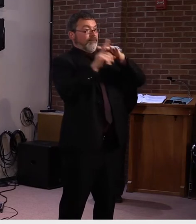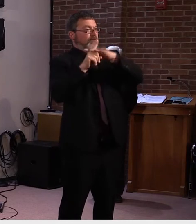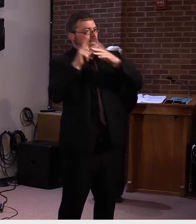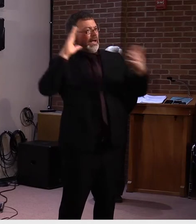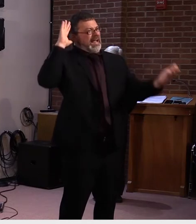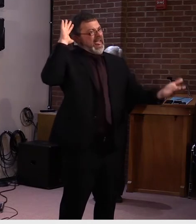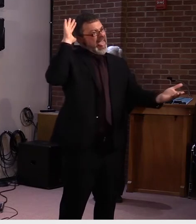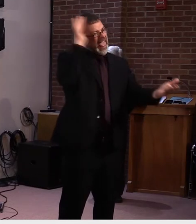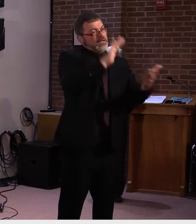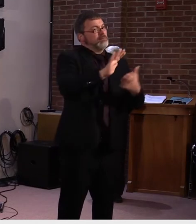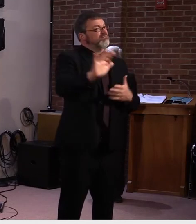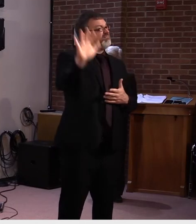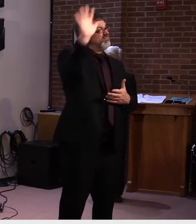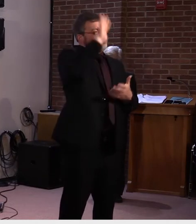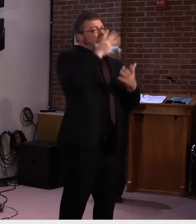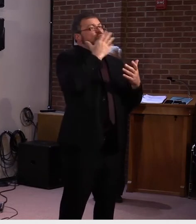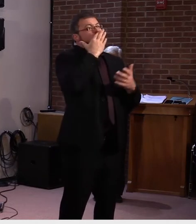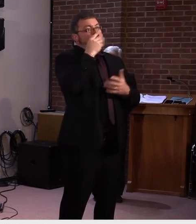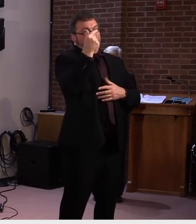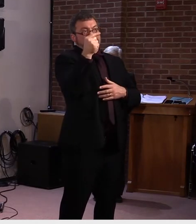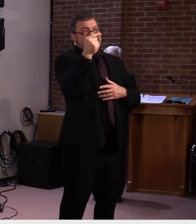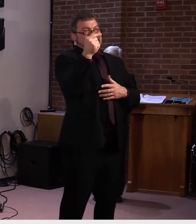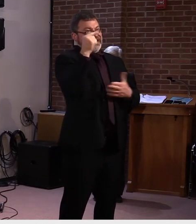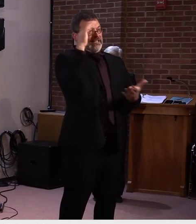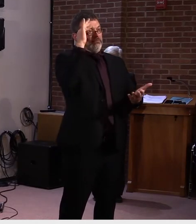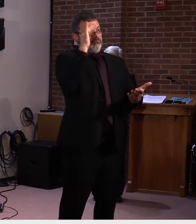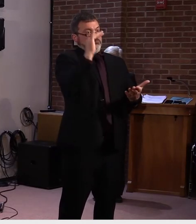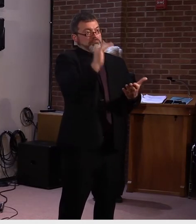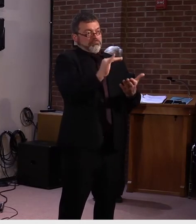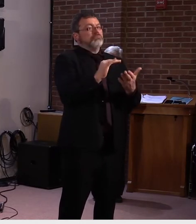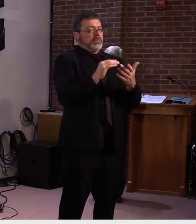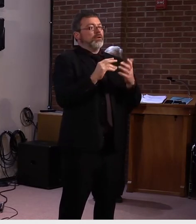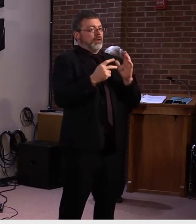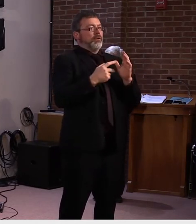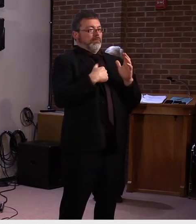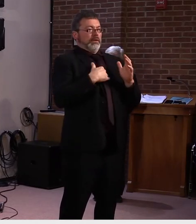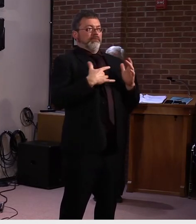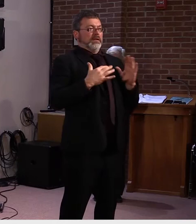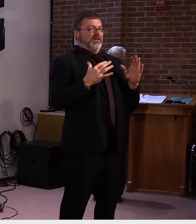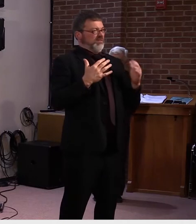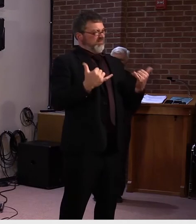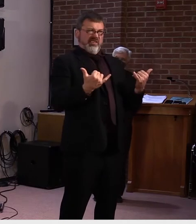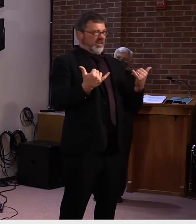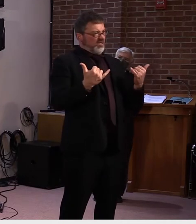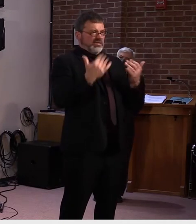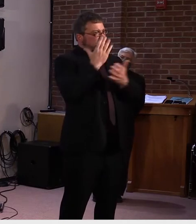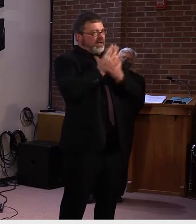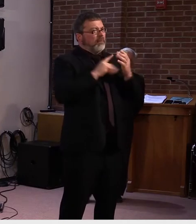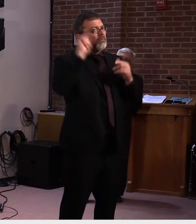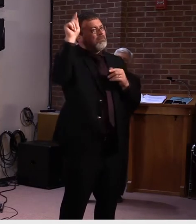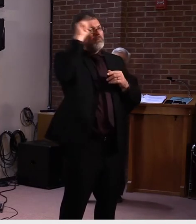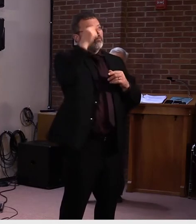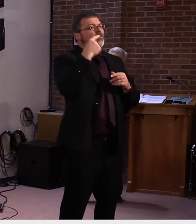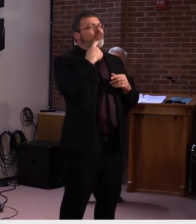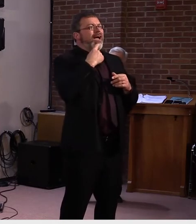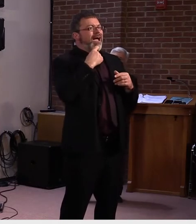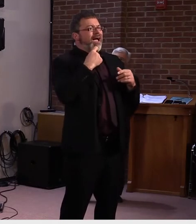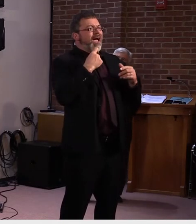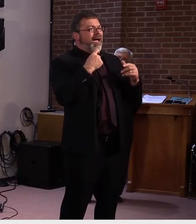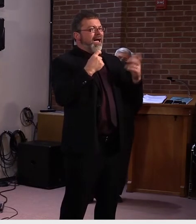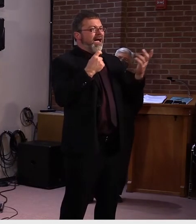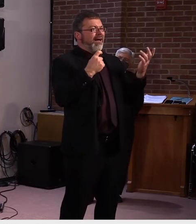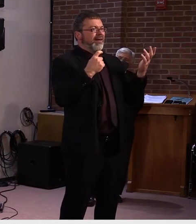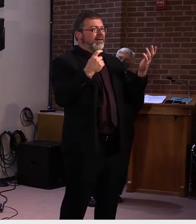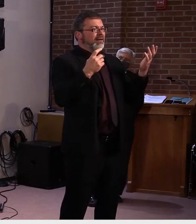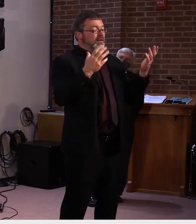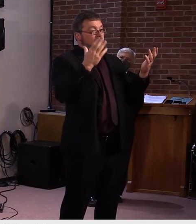I mean, look how quick, uh, we, for instance, um, Hawaii, uh, was the, had the lowest number of cases, uh, in the United States,